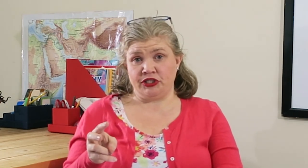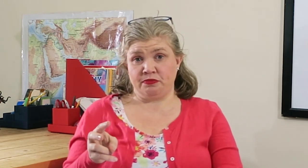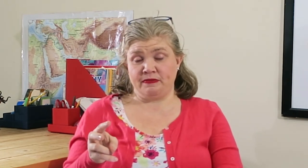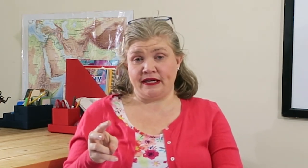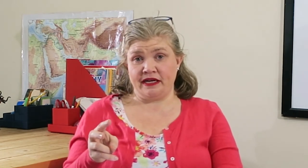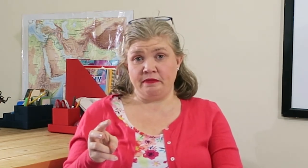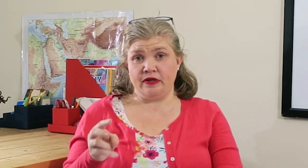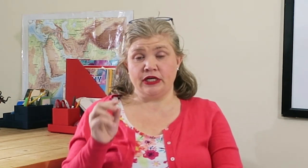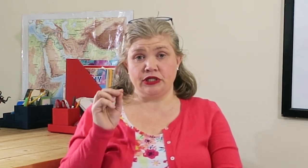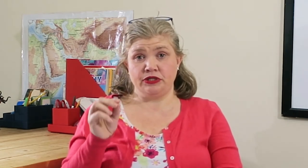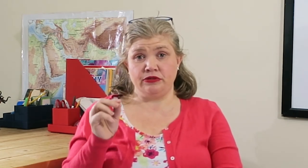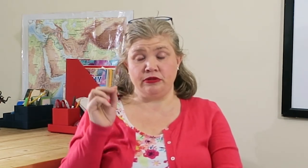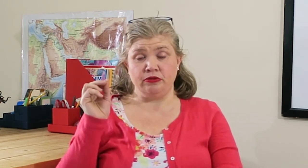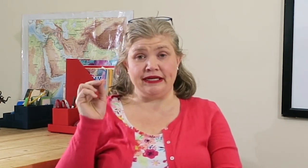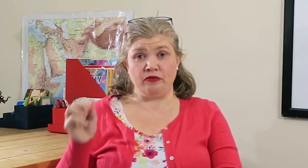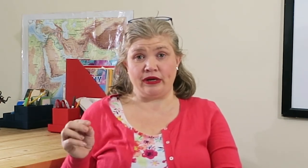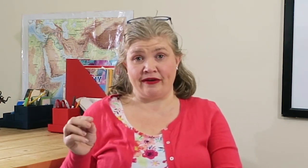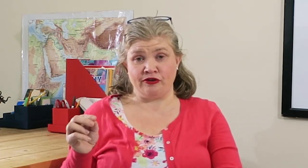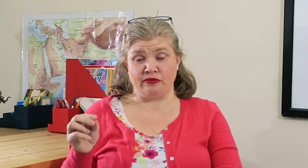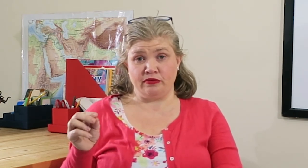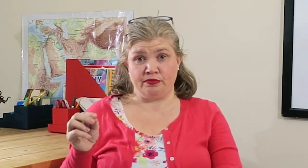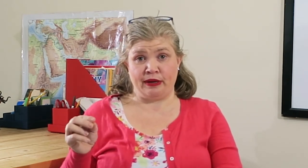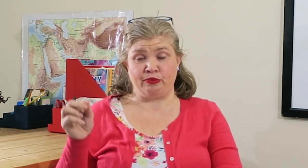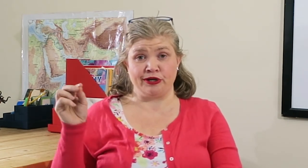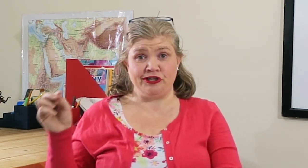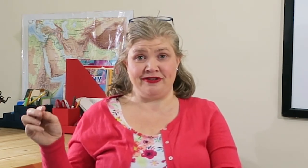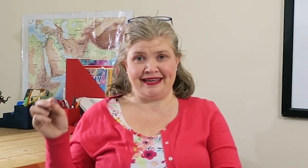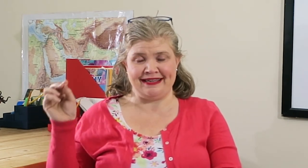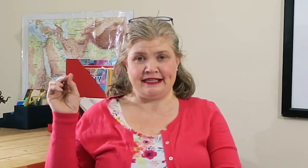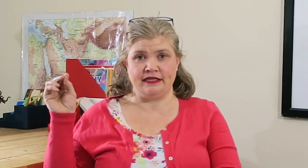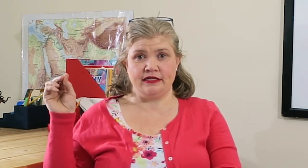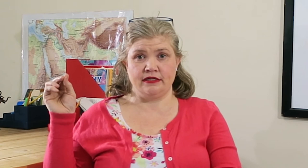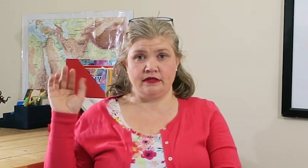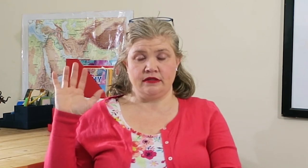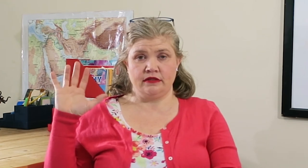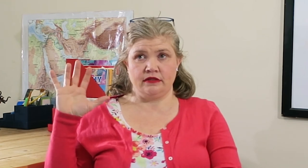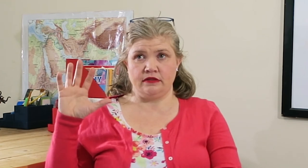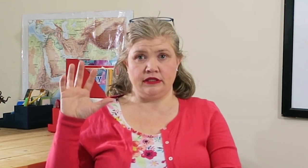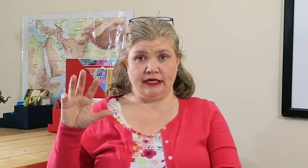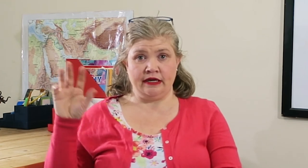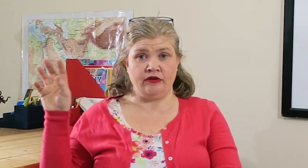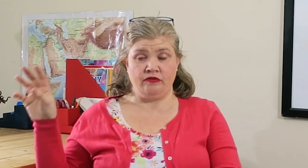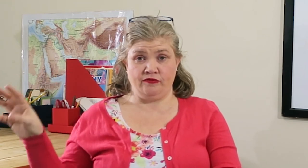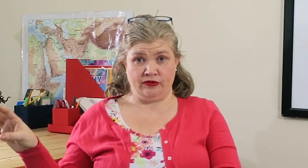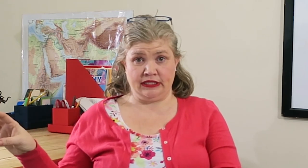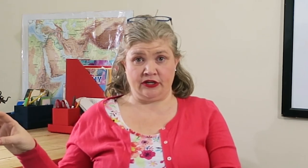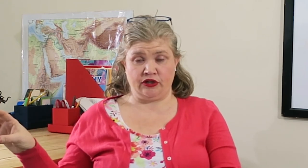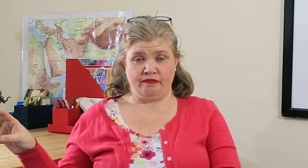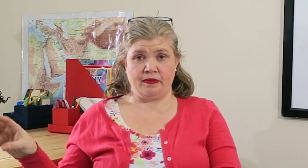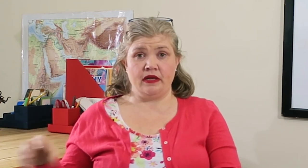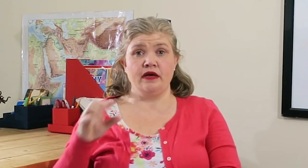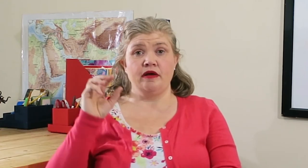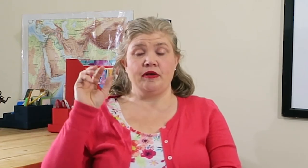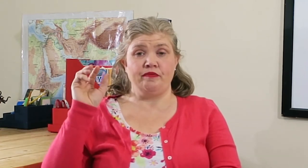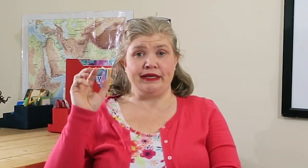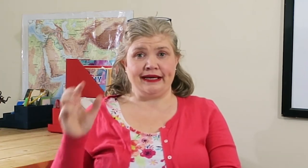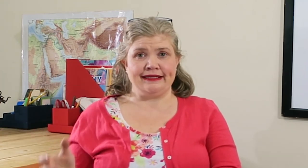lunch time to get whatever prep work you can done for dinner. Because,